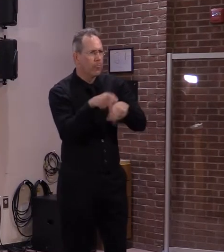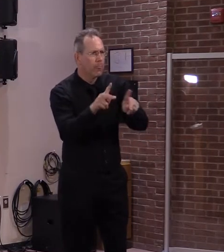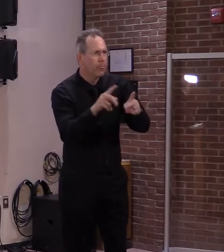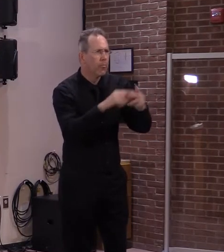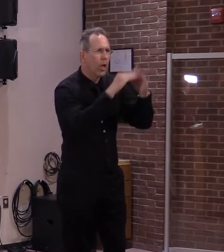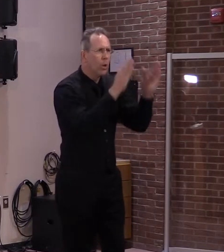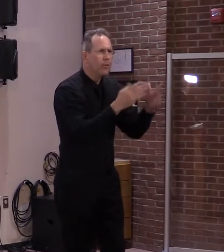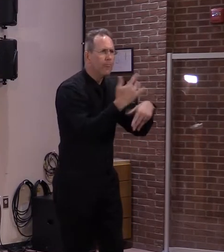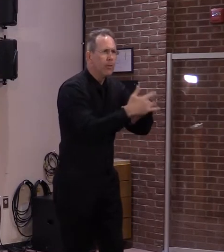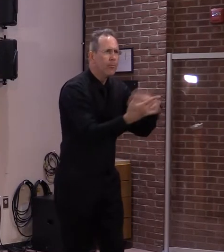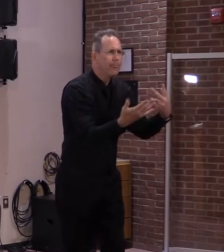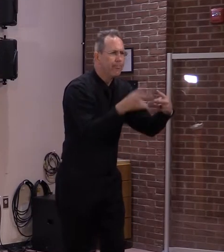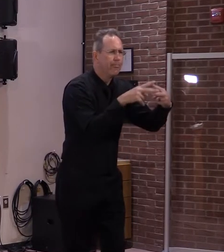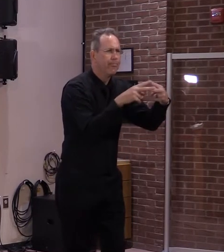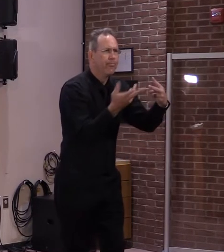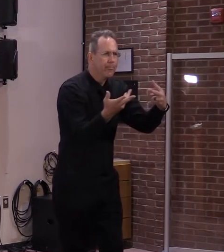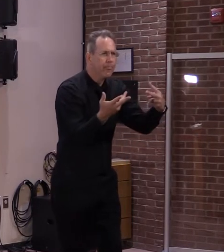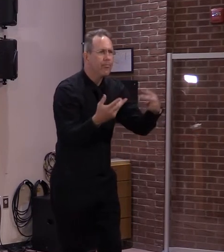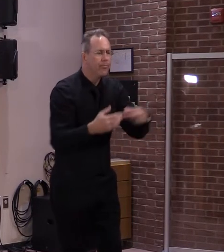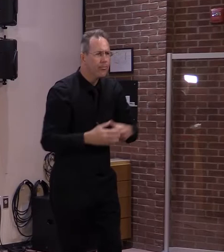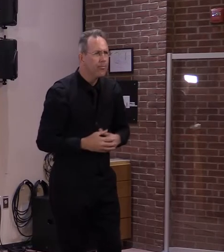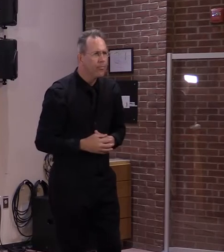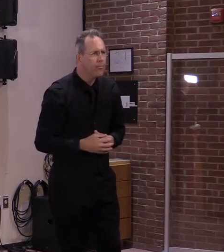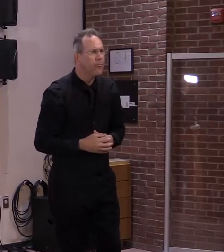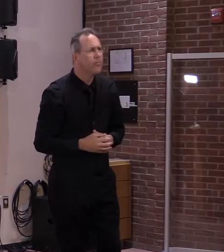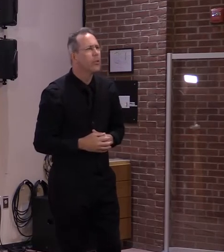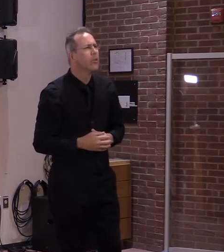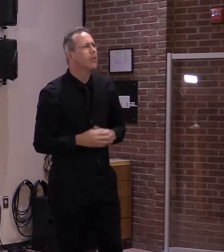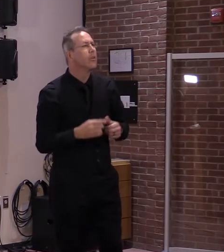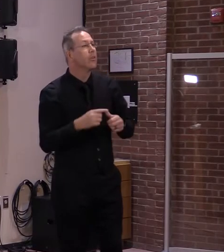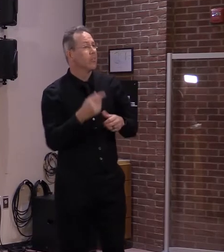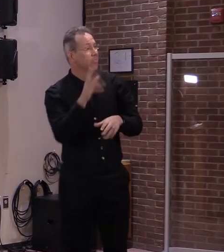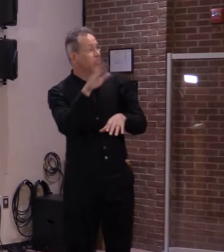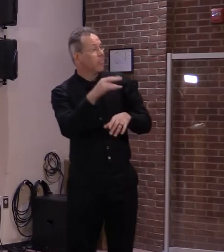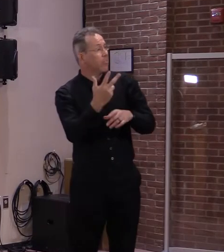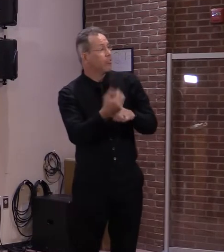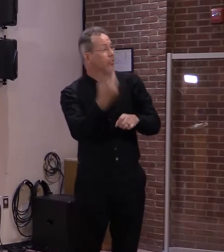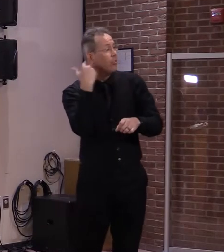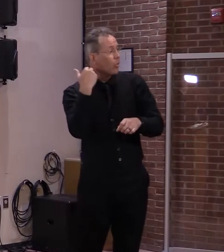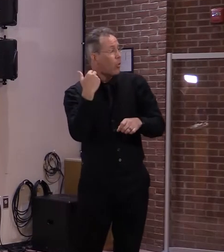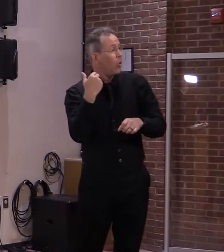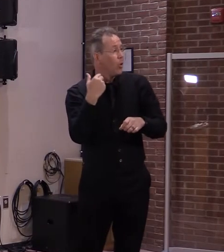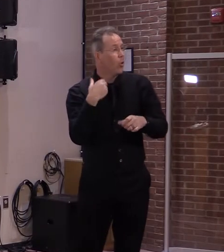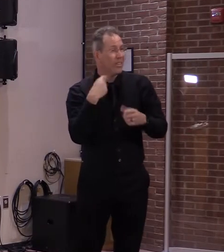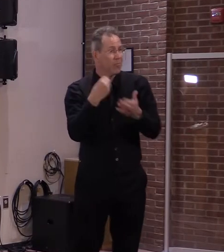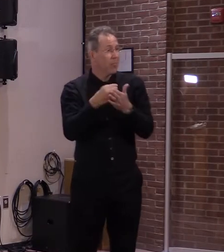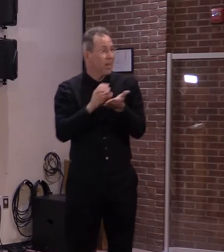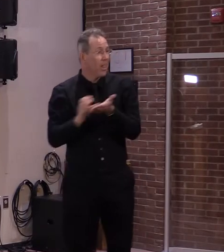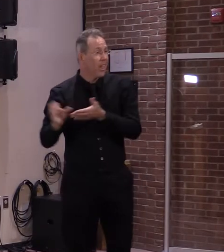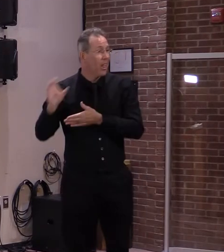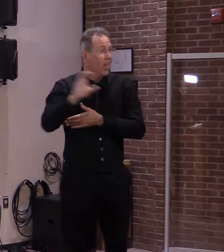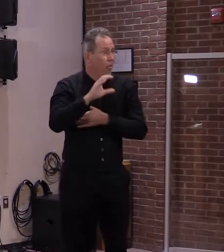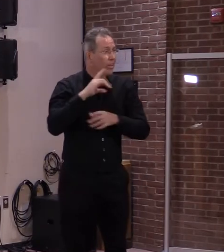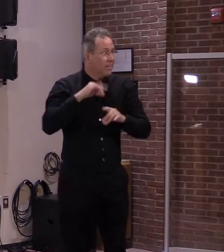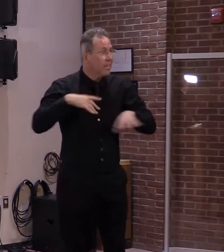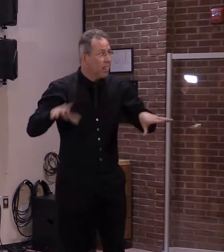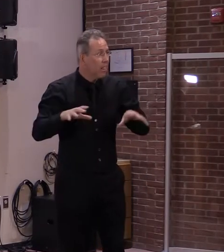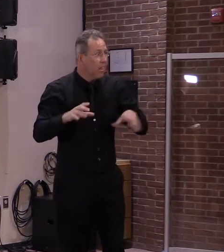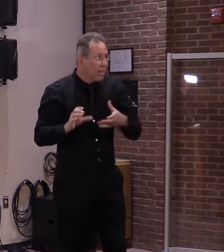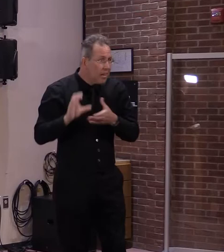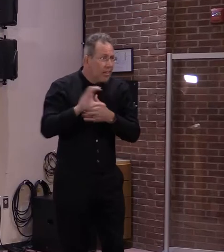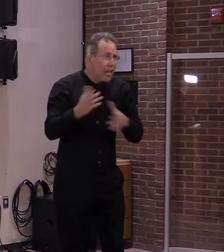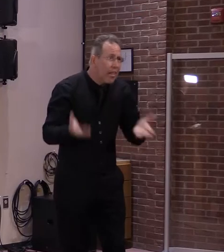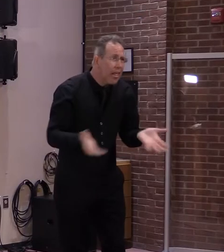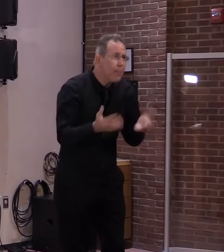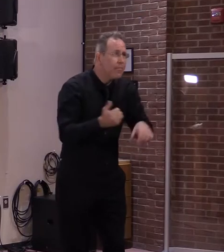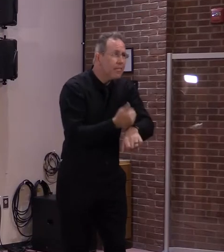Thirty seven million dollar bond leveraged about sixty five million in private assets, made it the single largest investment in housing Vermont has ever seen.